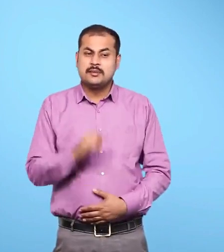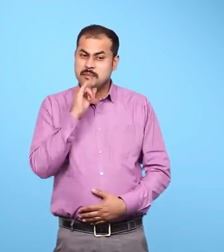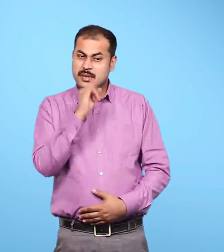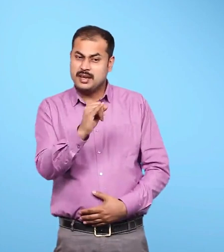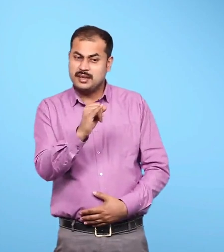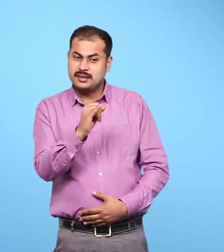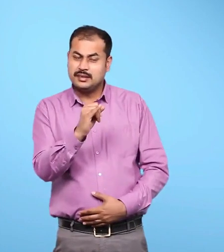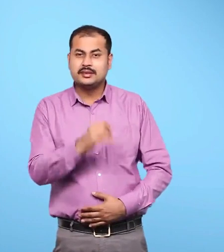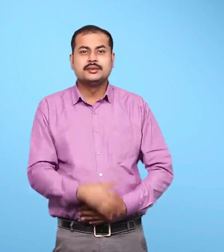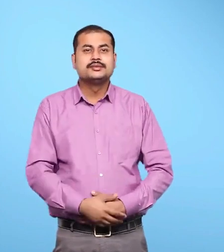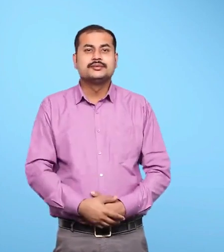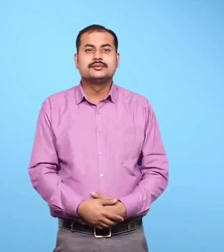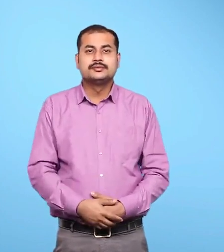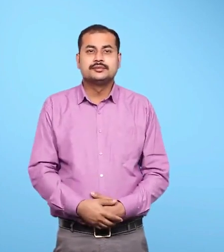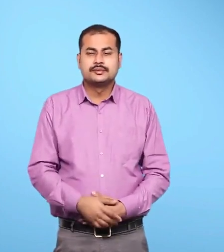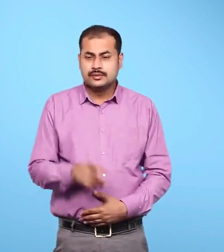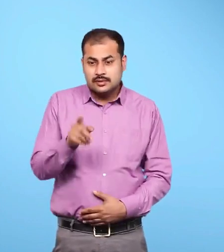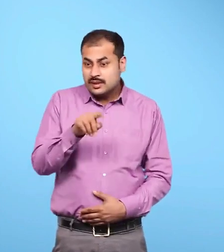Fond